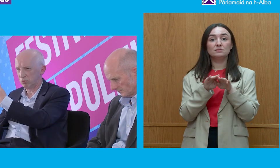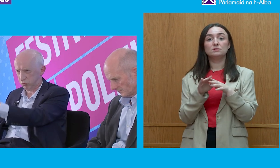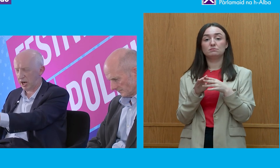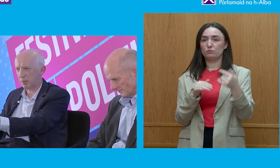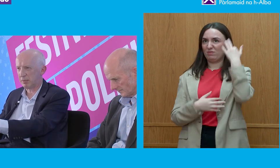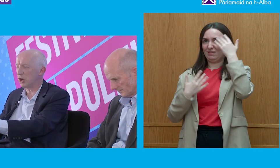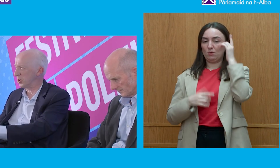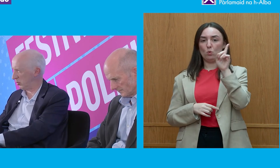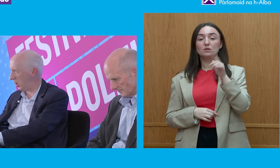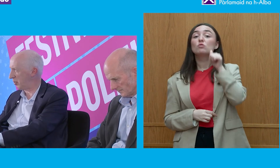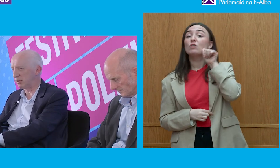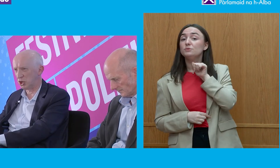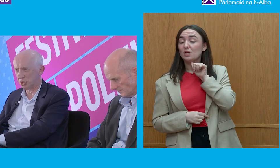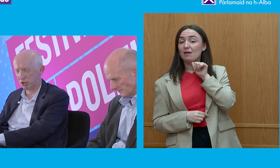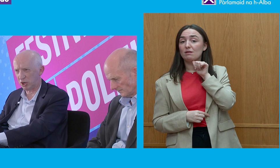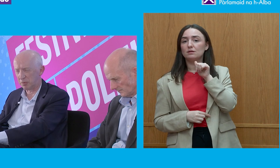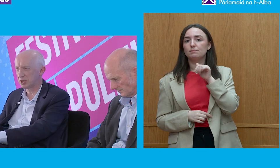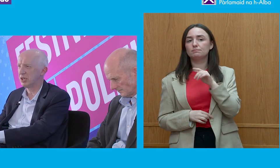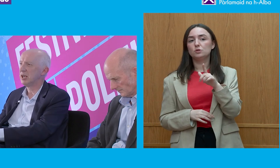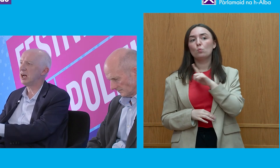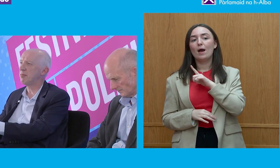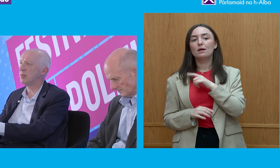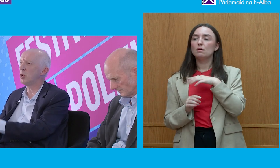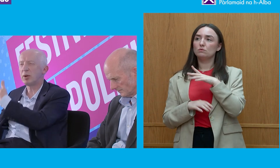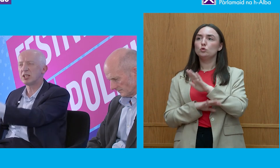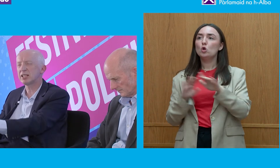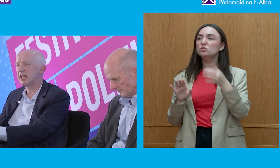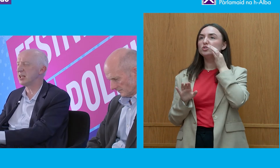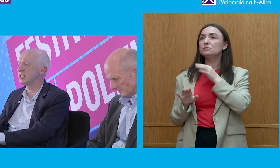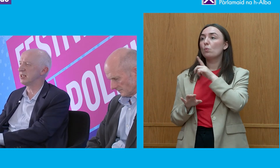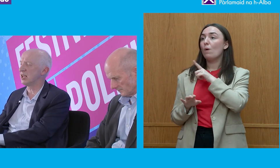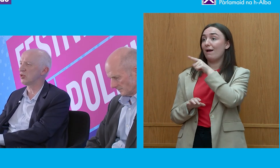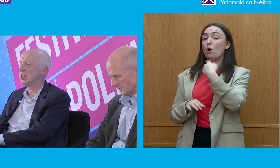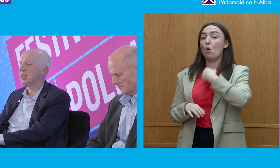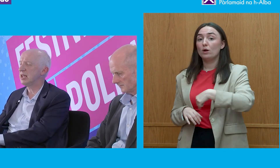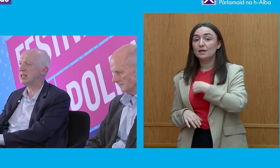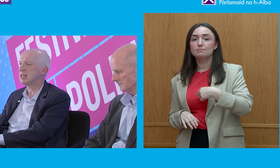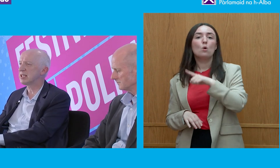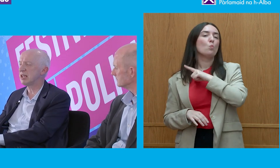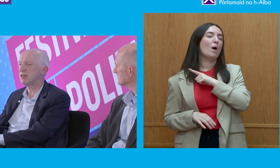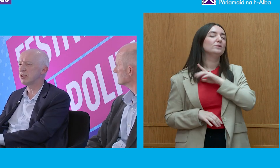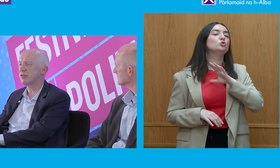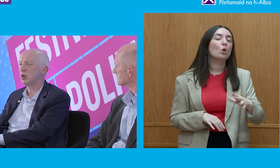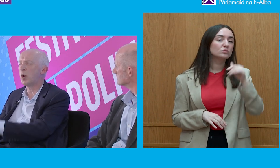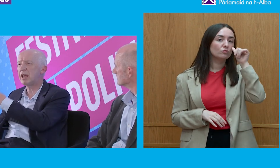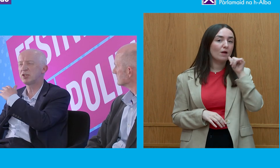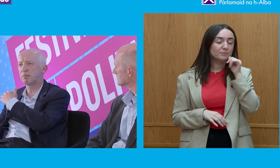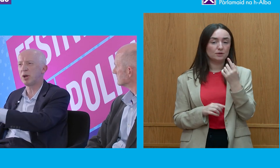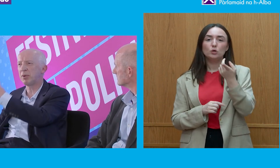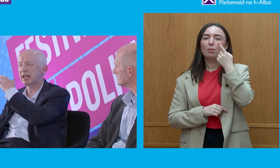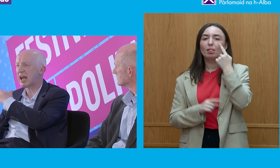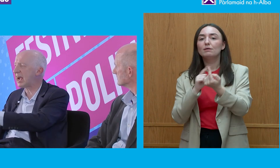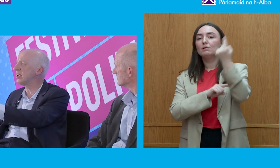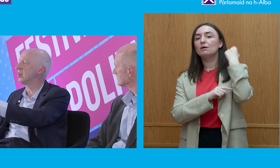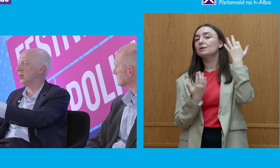you know, not why are people honest, but why are people not corrupt? What you actually see in the 19th century is a series of waves